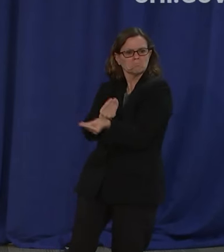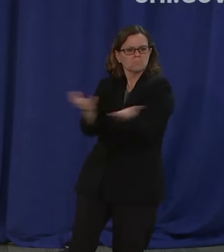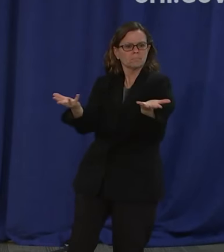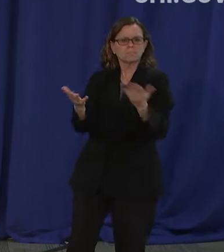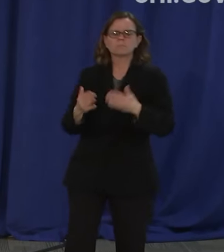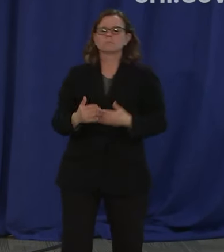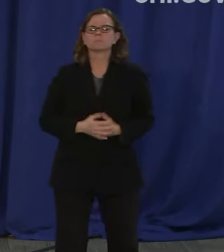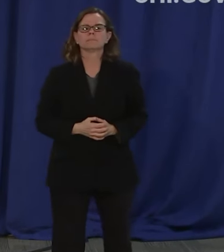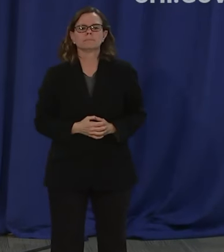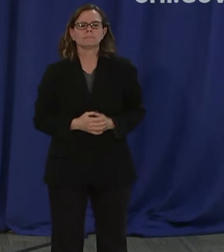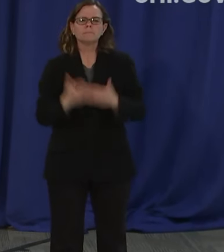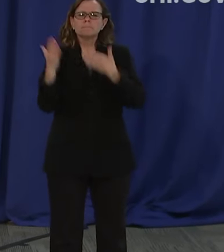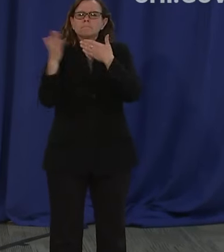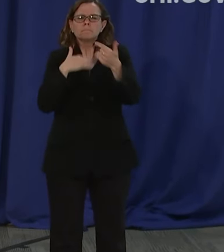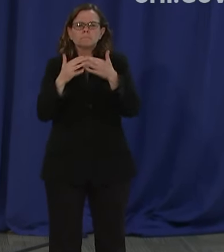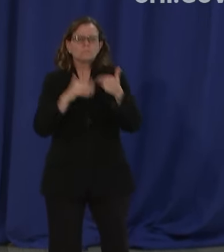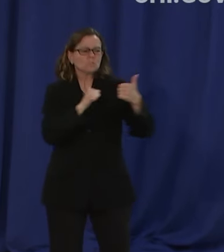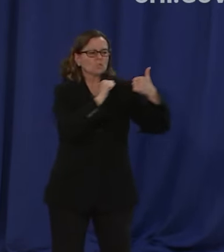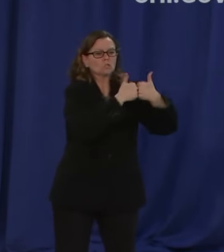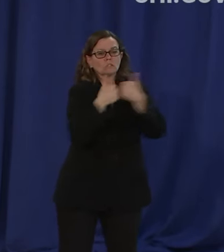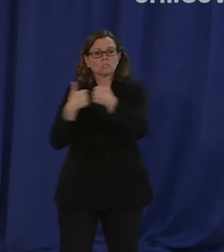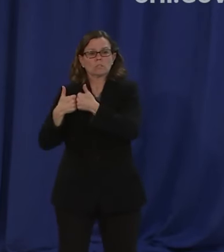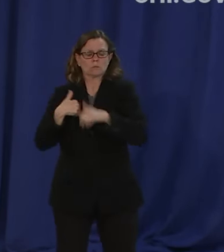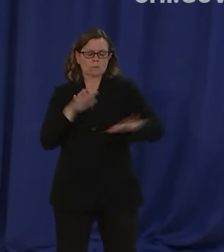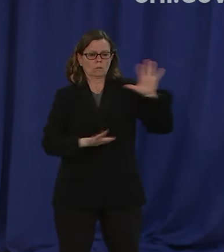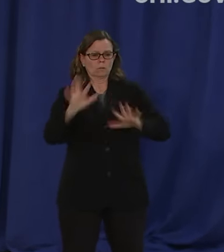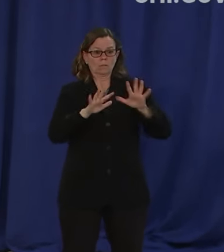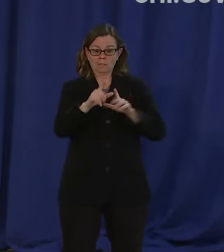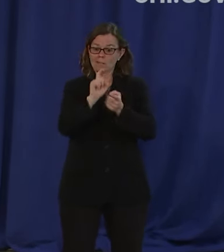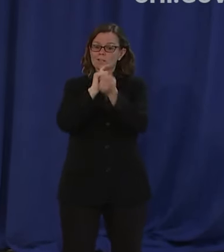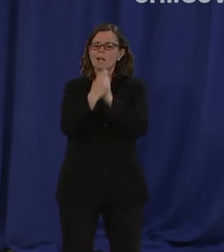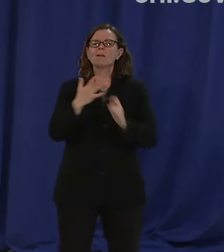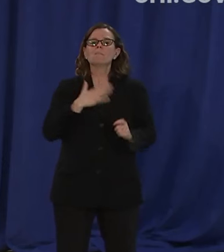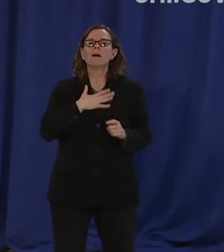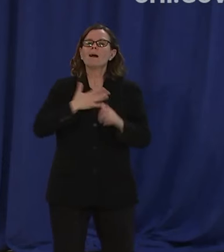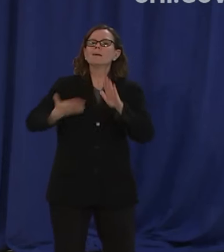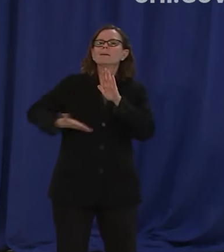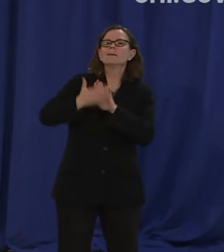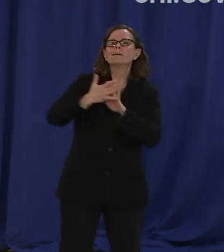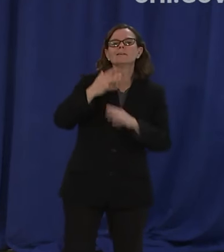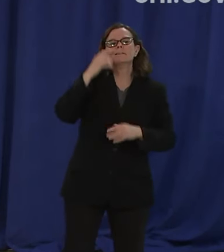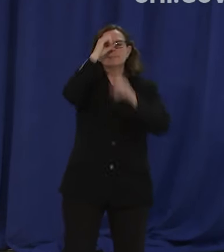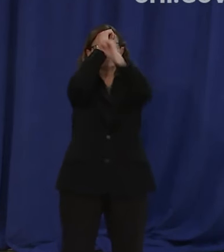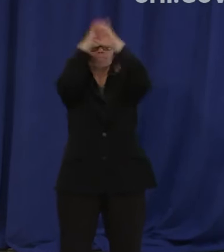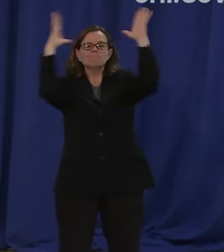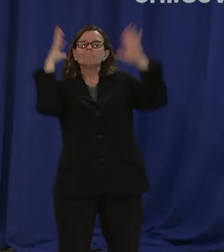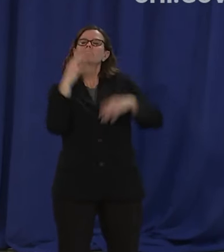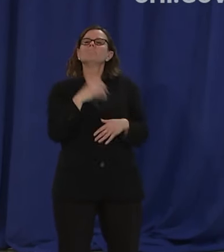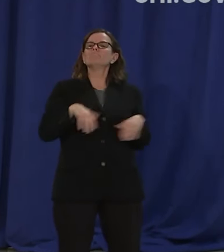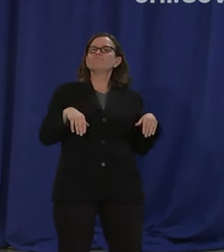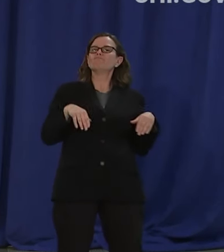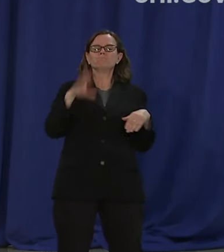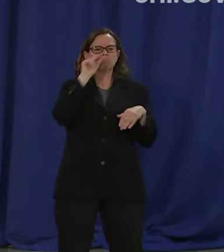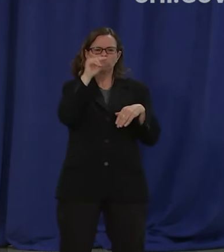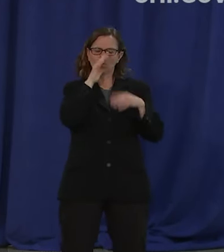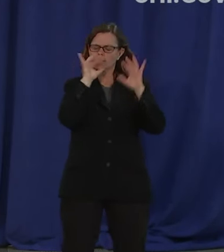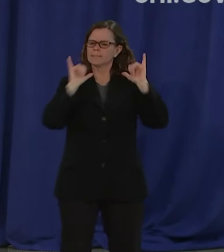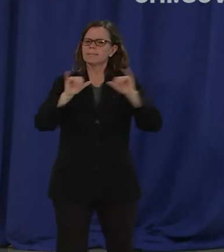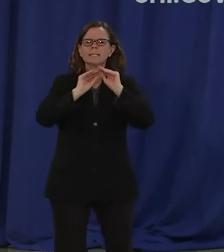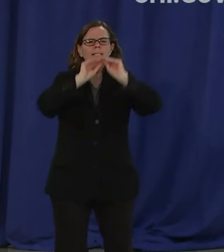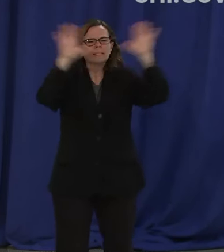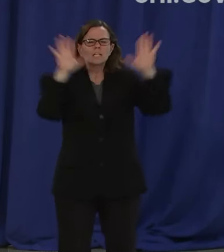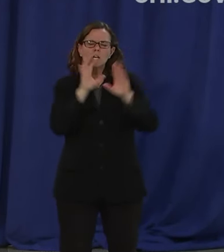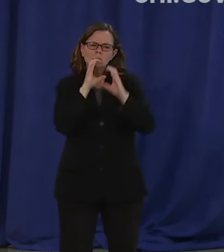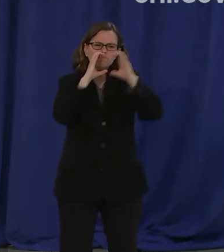changed in regards to our values of transparency and government. That includes today's introduction